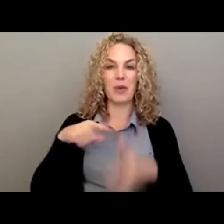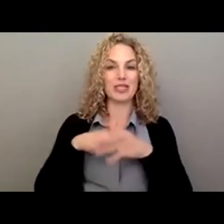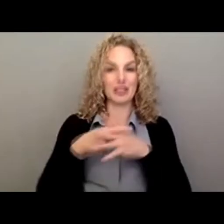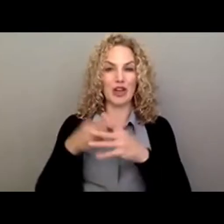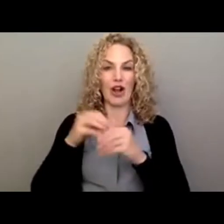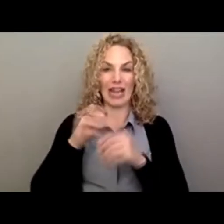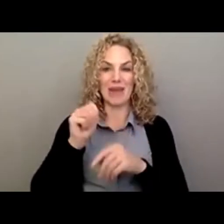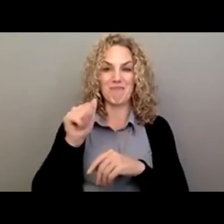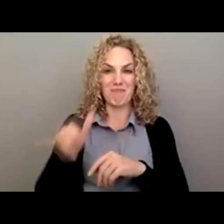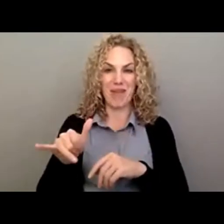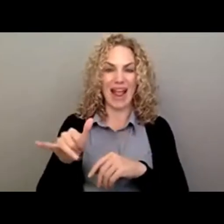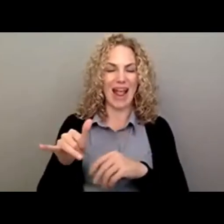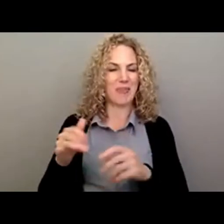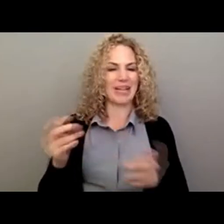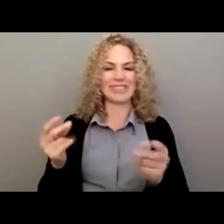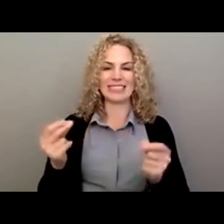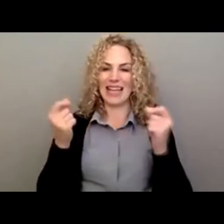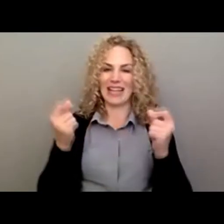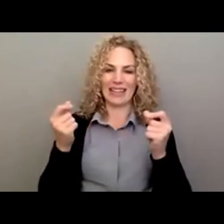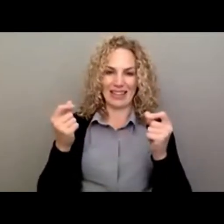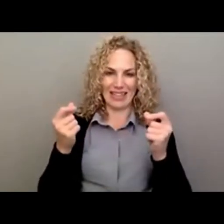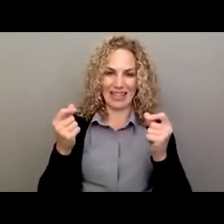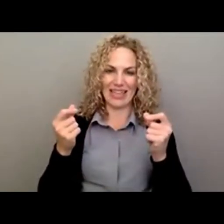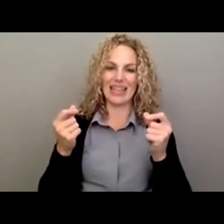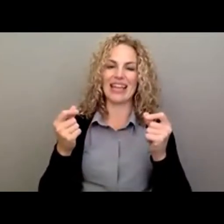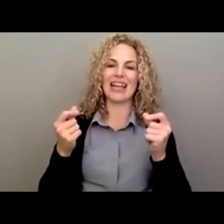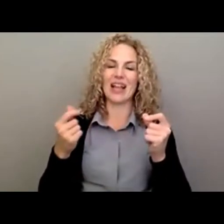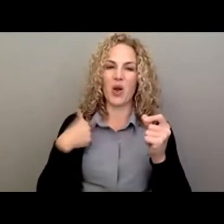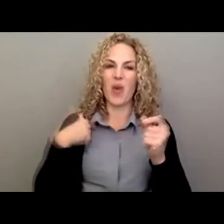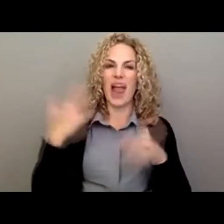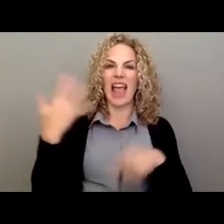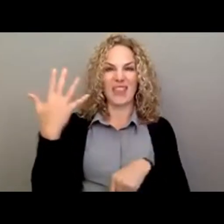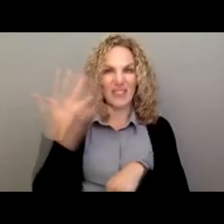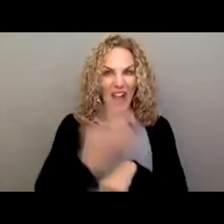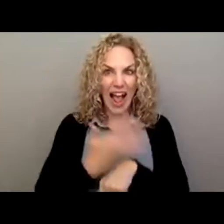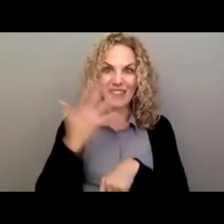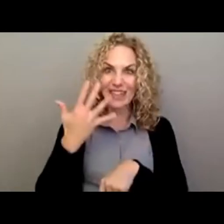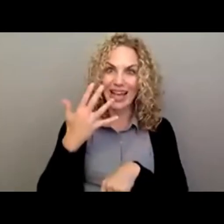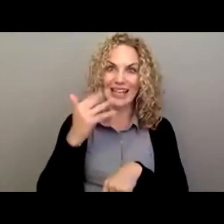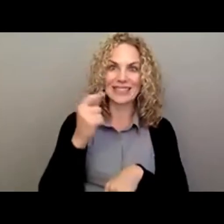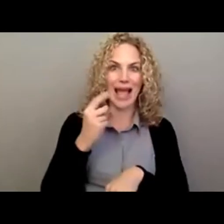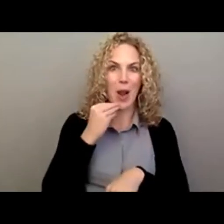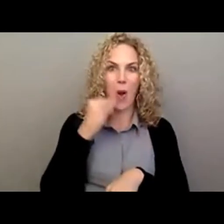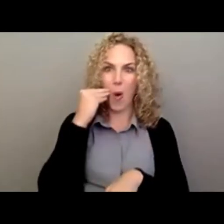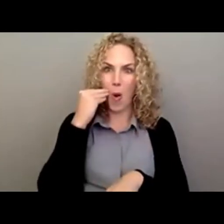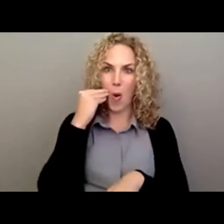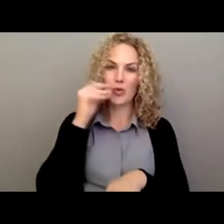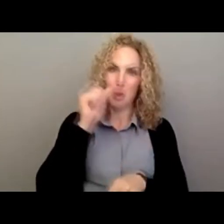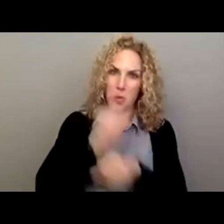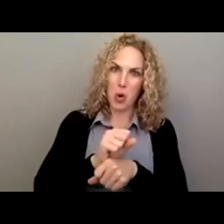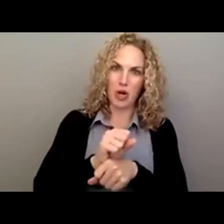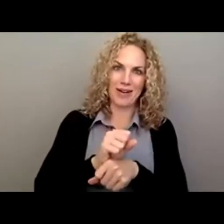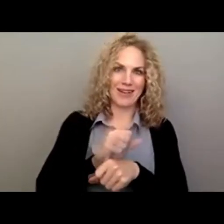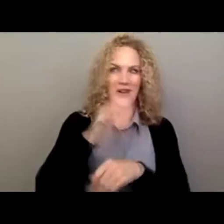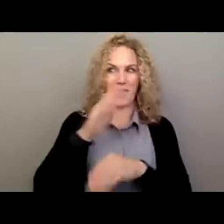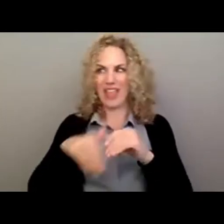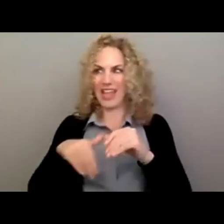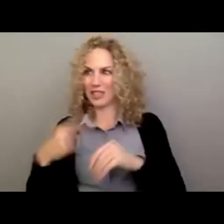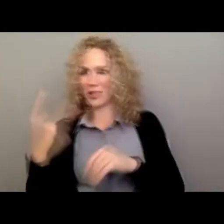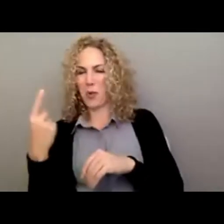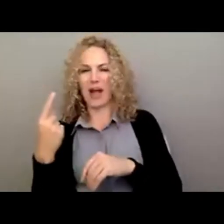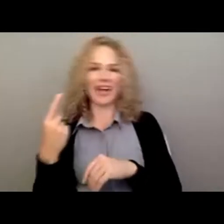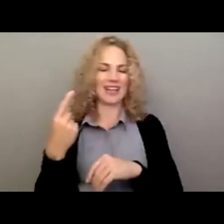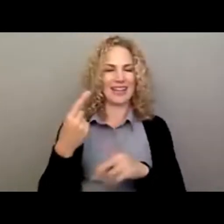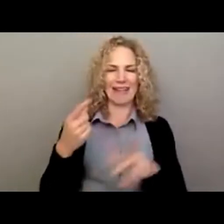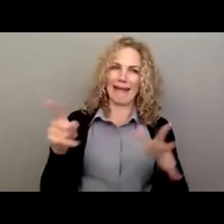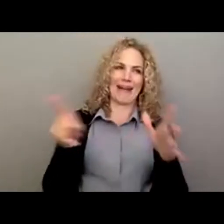But, uh, suddenly we had to have a five days a week work from home program, uh, for everyone in March